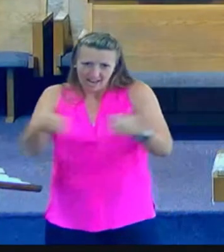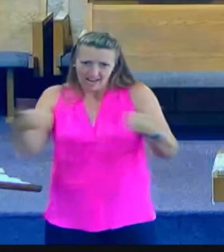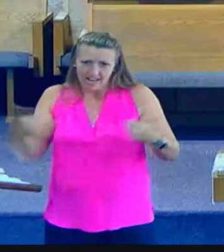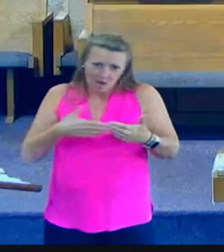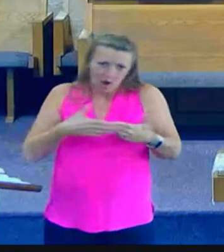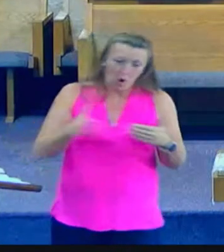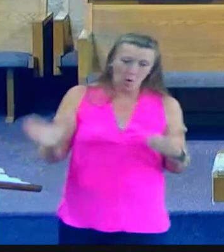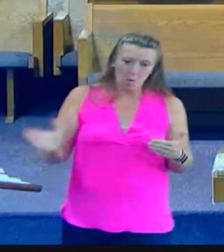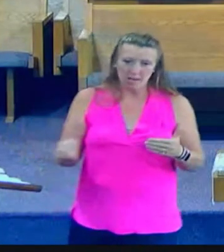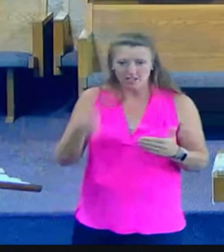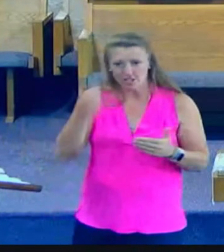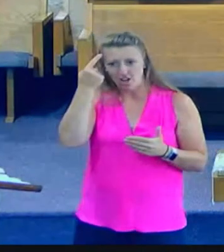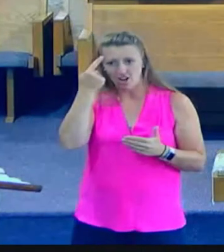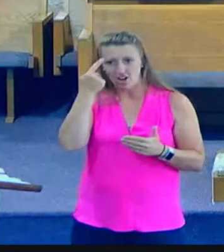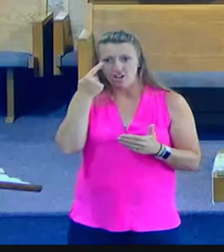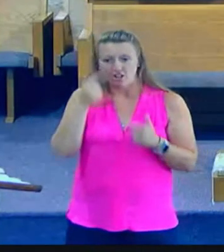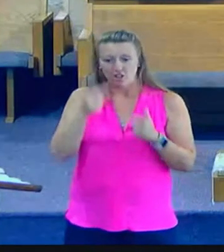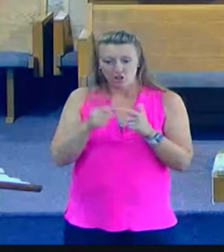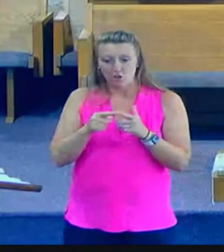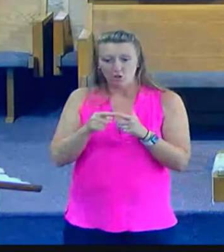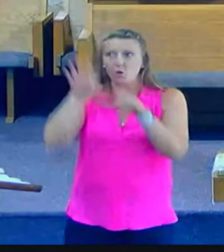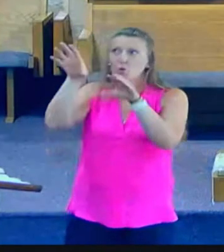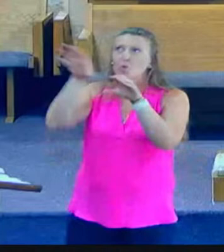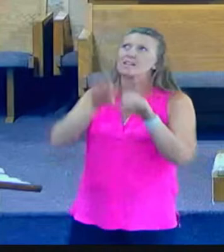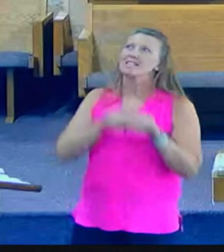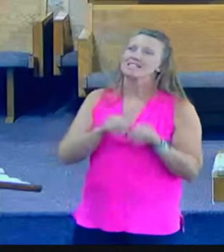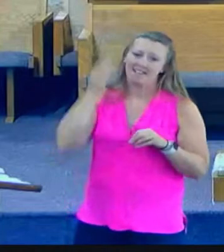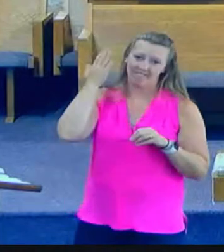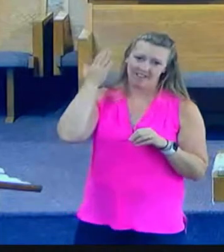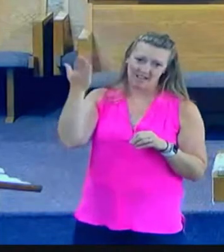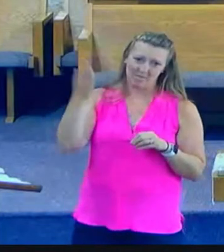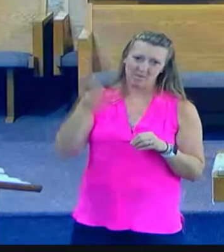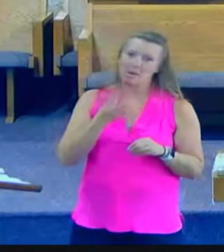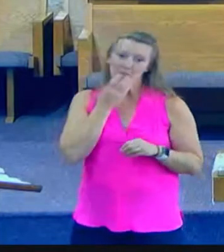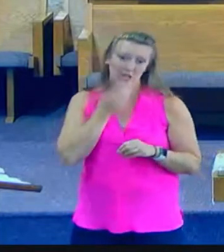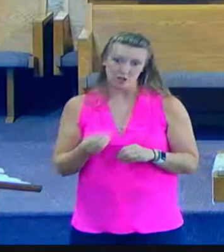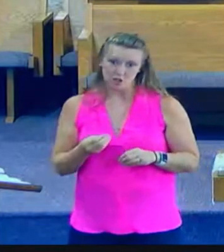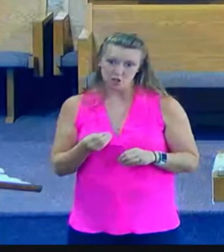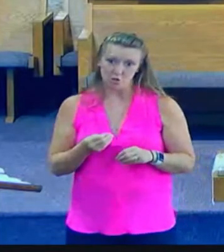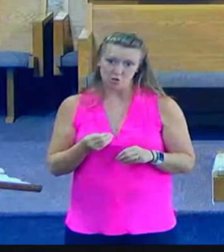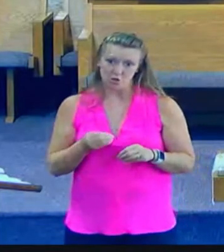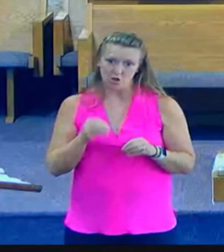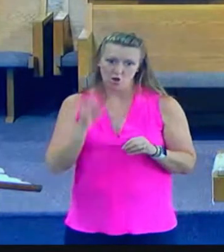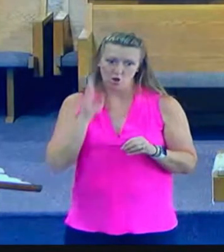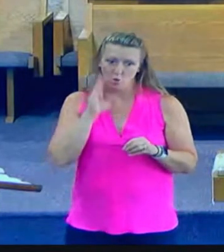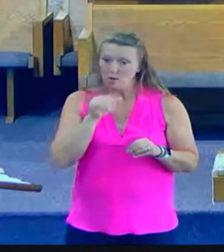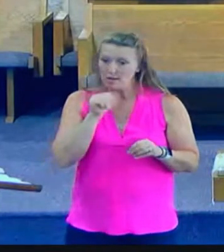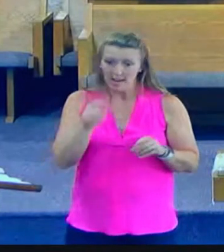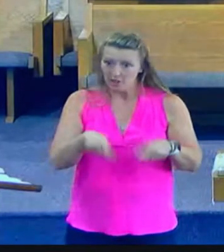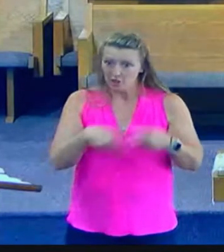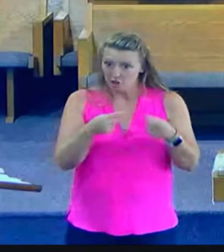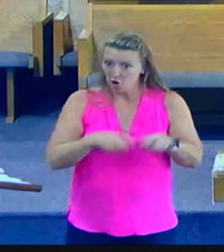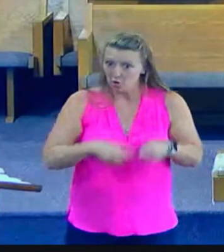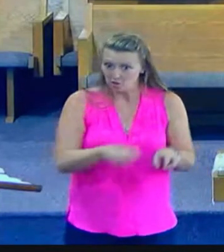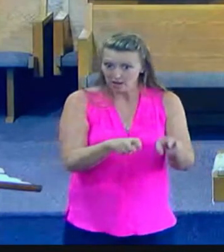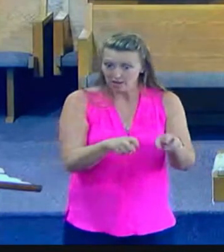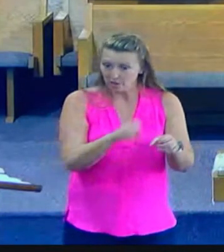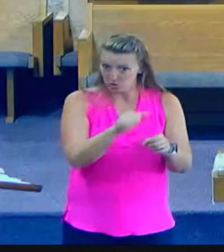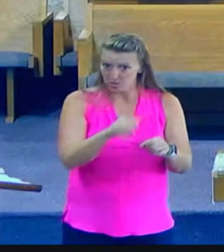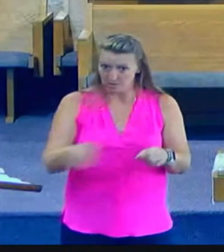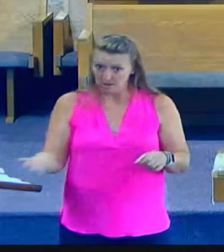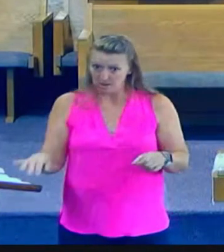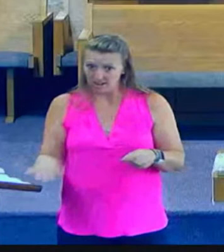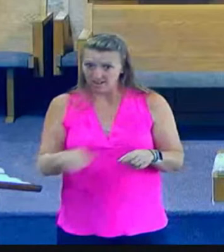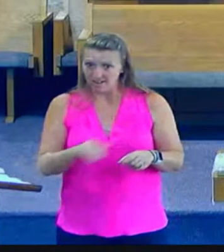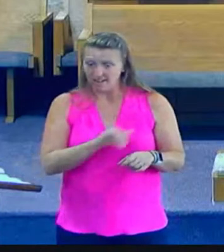When Jesus said, this covenant in my blood is the new covenant, it was beginning here as he was beginning his ministry